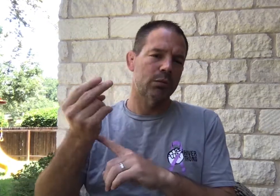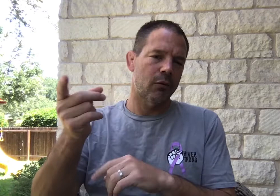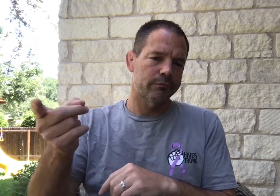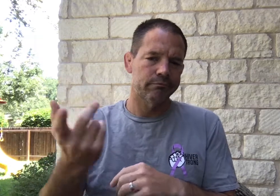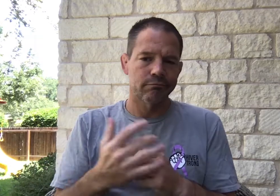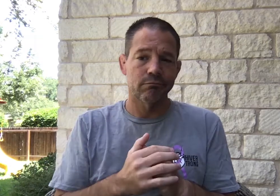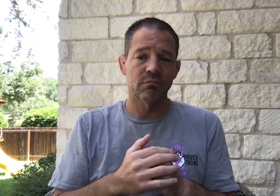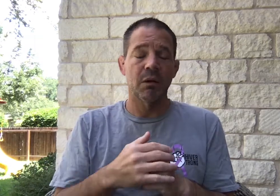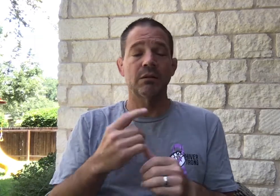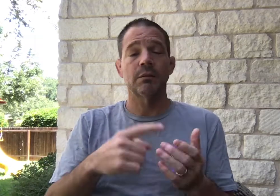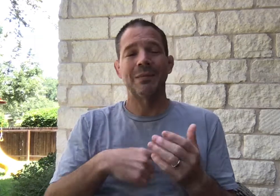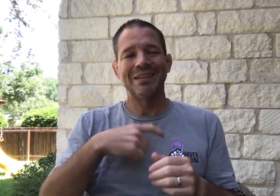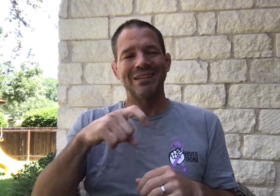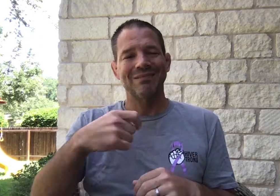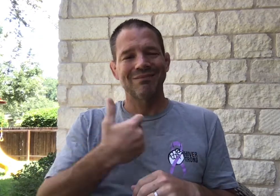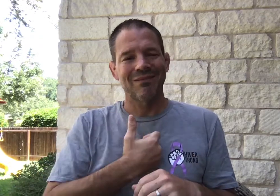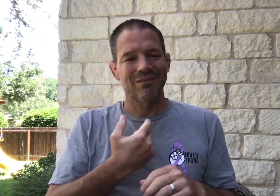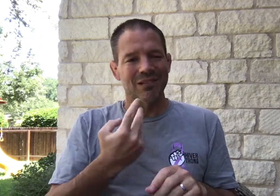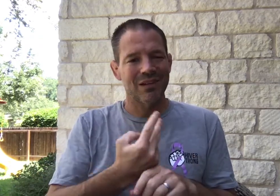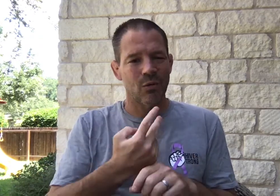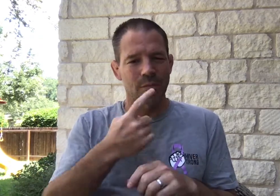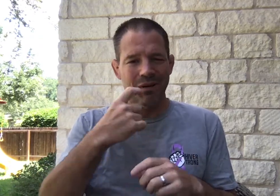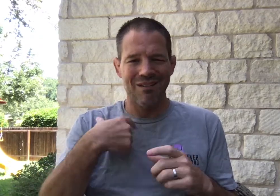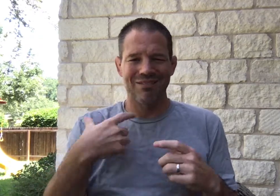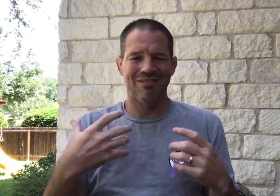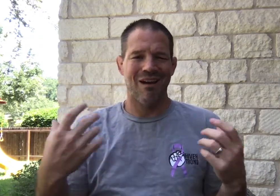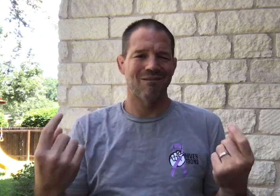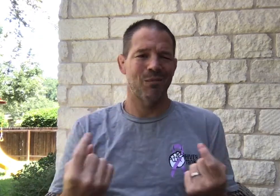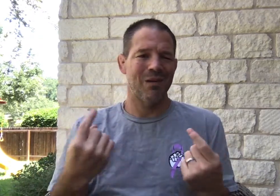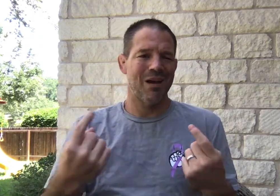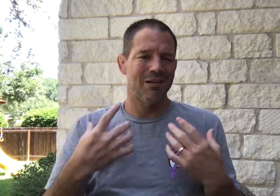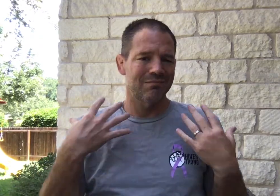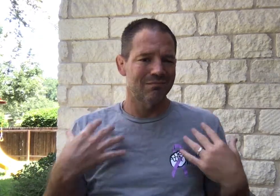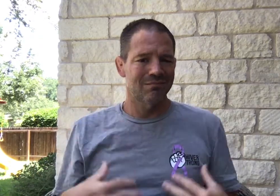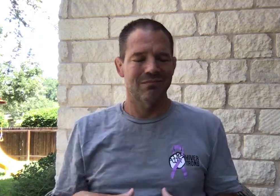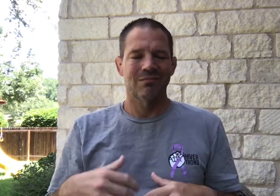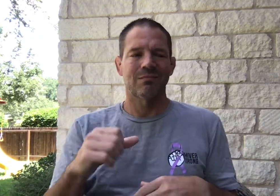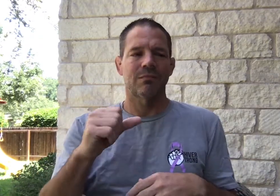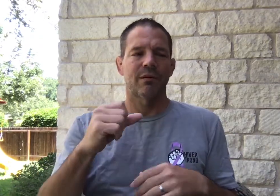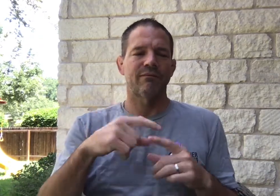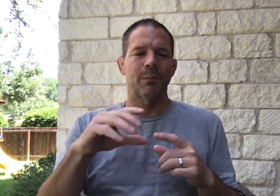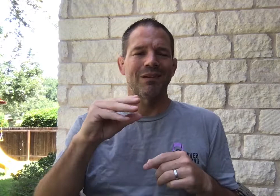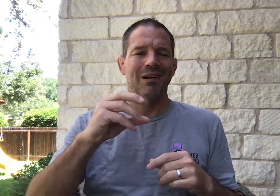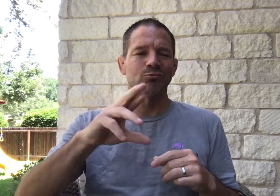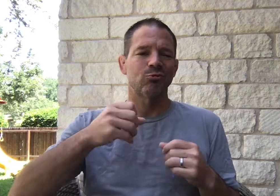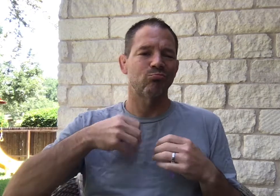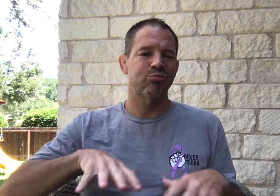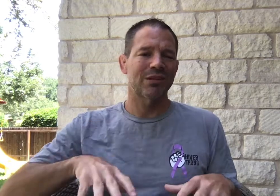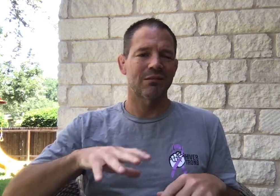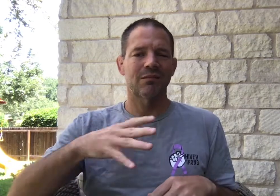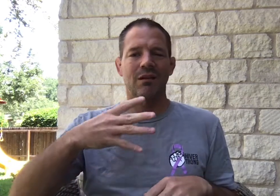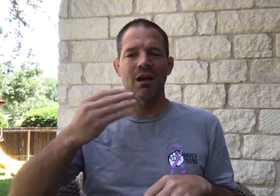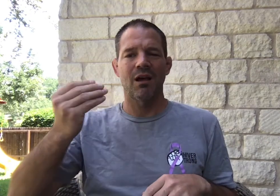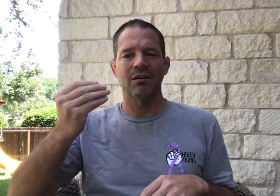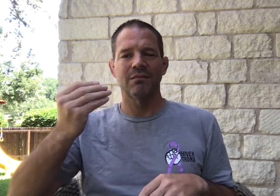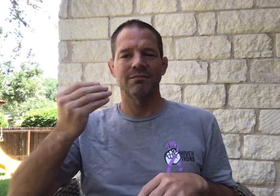have to stay at hotels there occasionally. Sometimes I need some self-care, because there's a lot of pain all through my body from the cancer being spread.